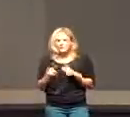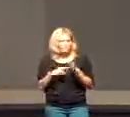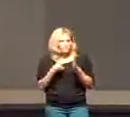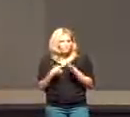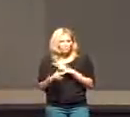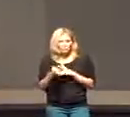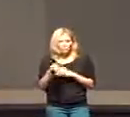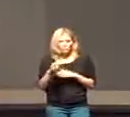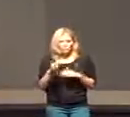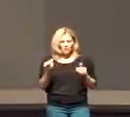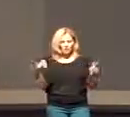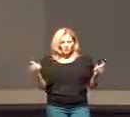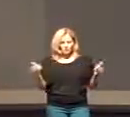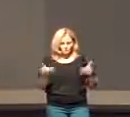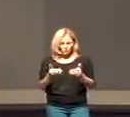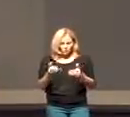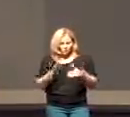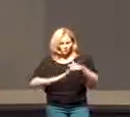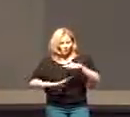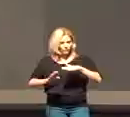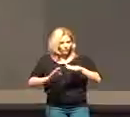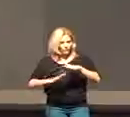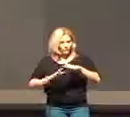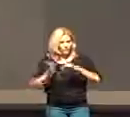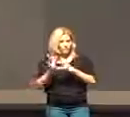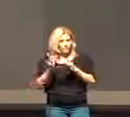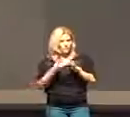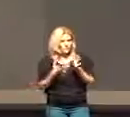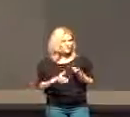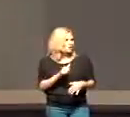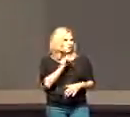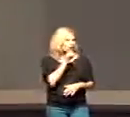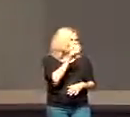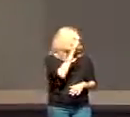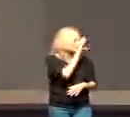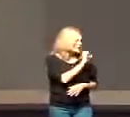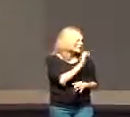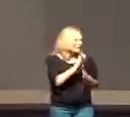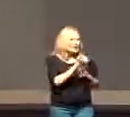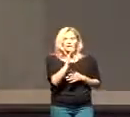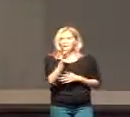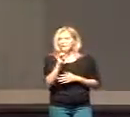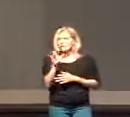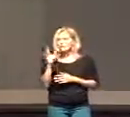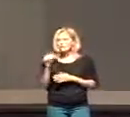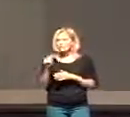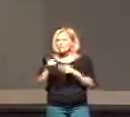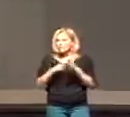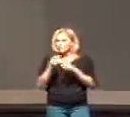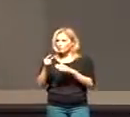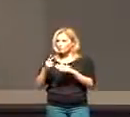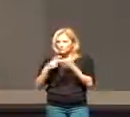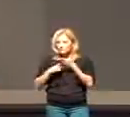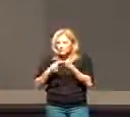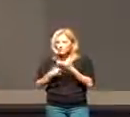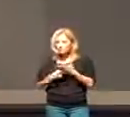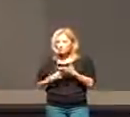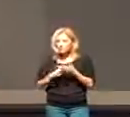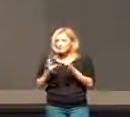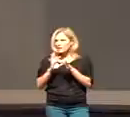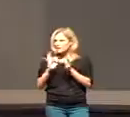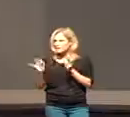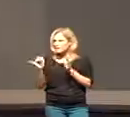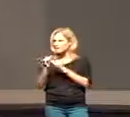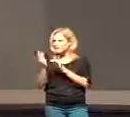the core message of Christianity. Don't miss that. They rebuke and dispute the message